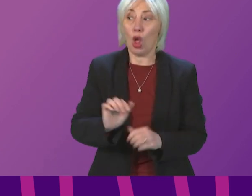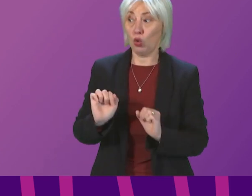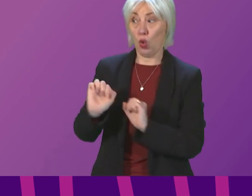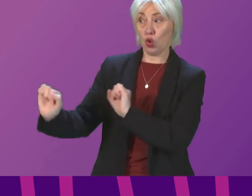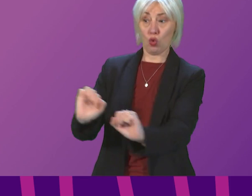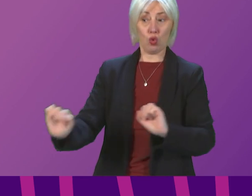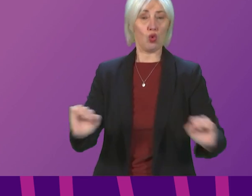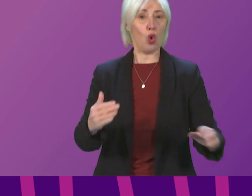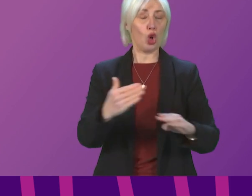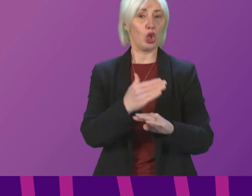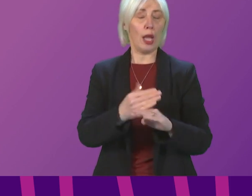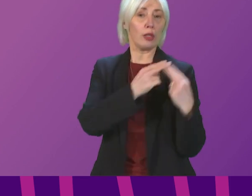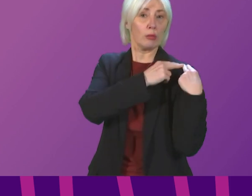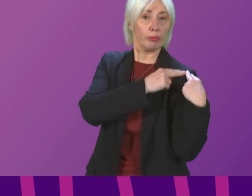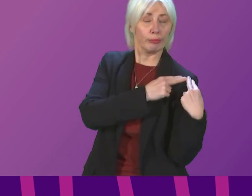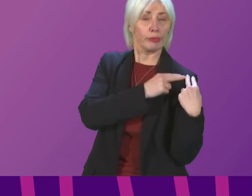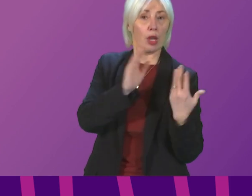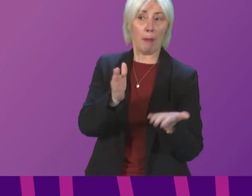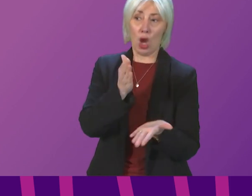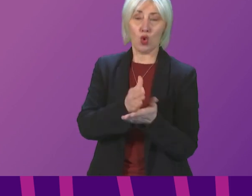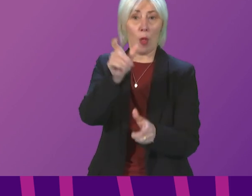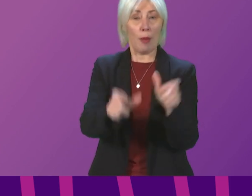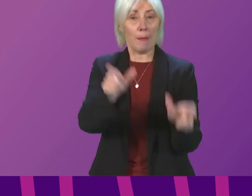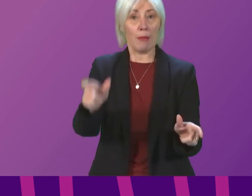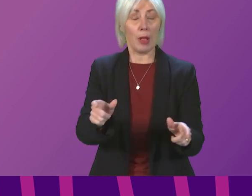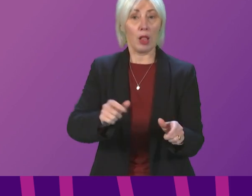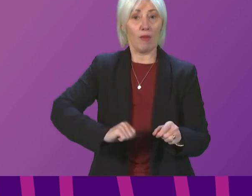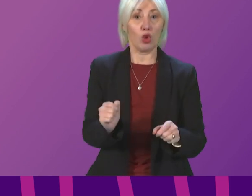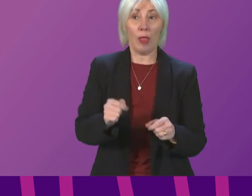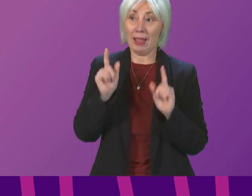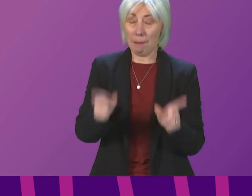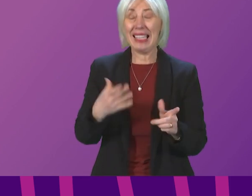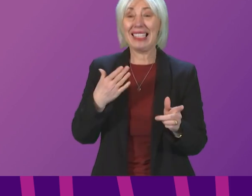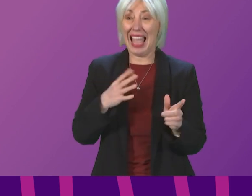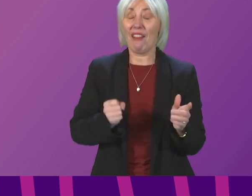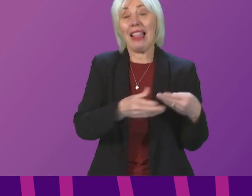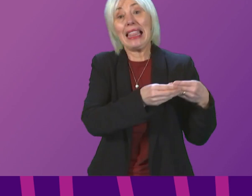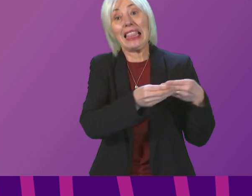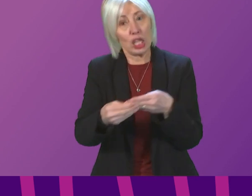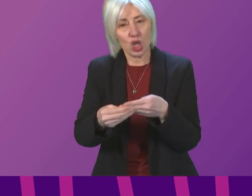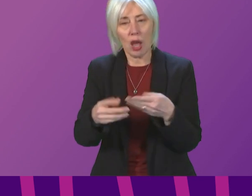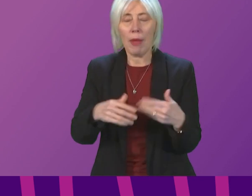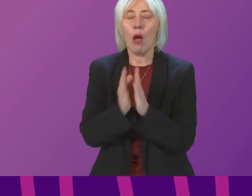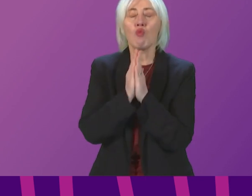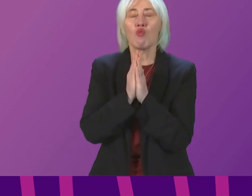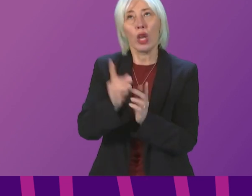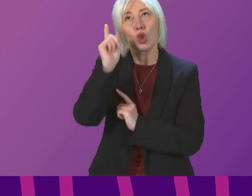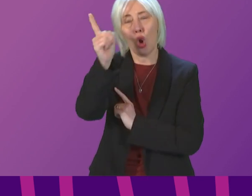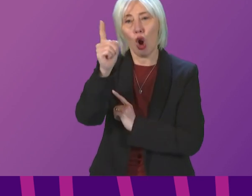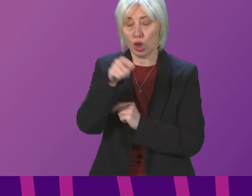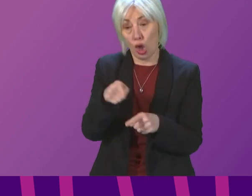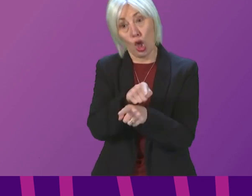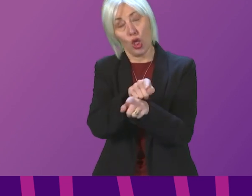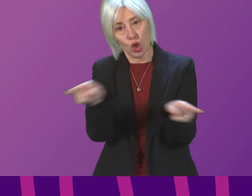have is to provide the people of Scotland leadership. And I pray to God that you do